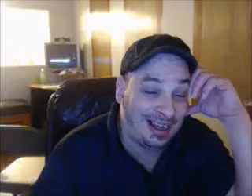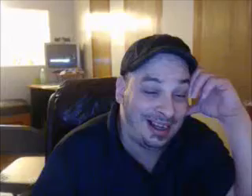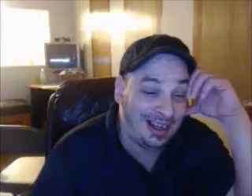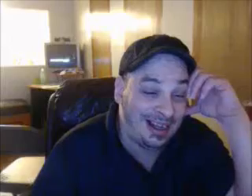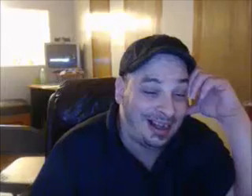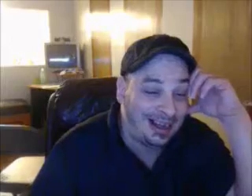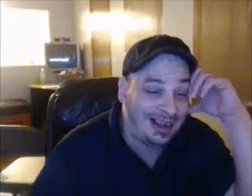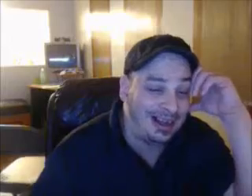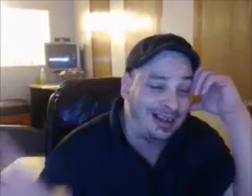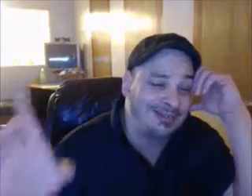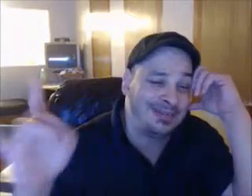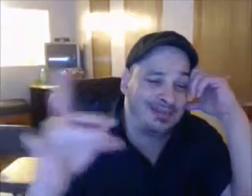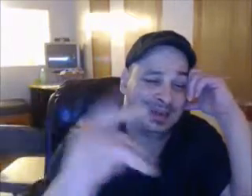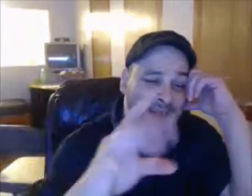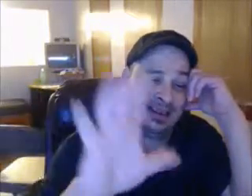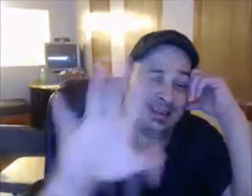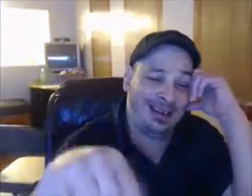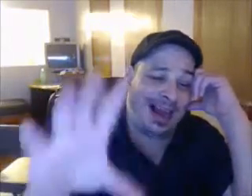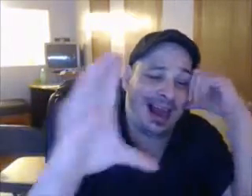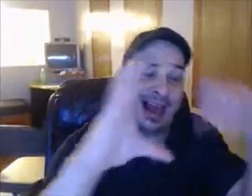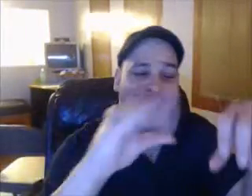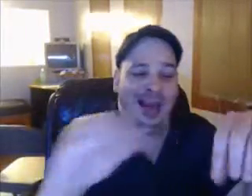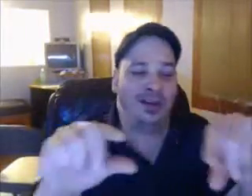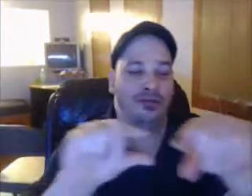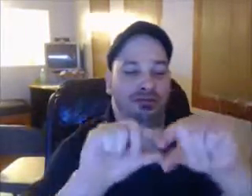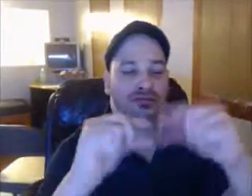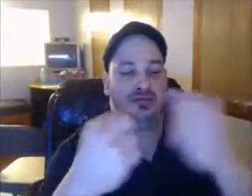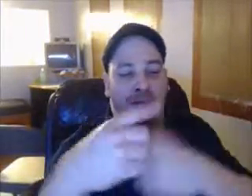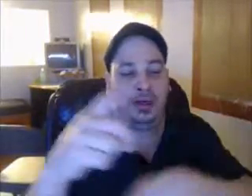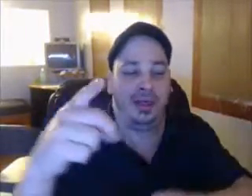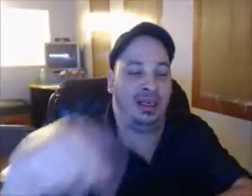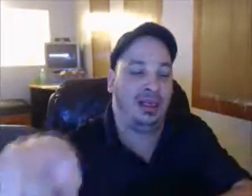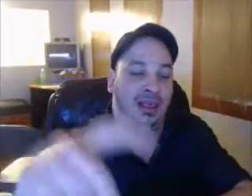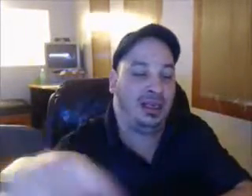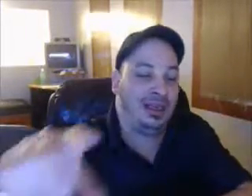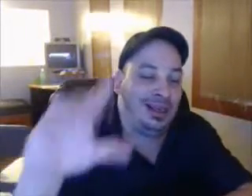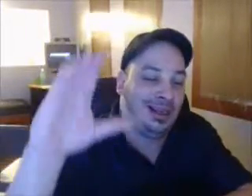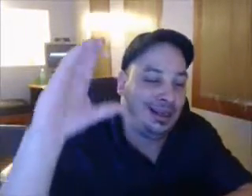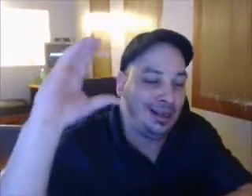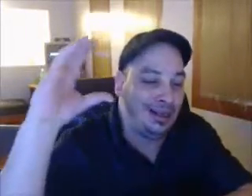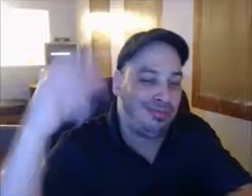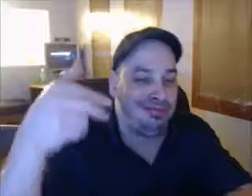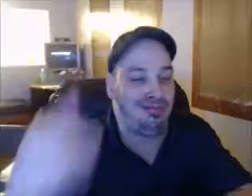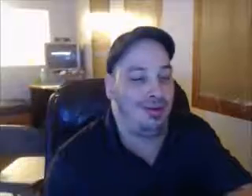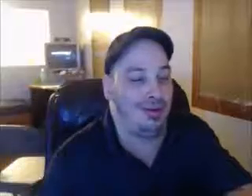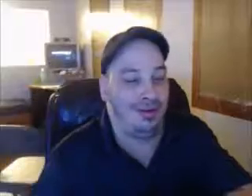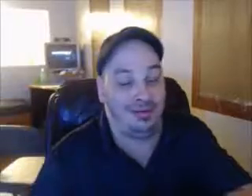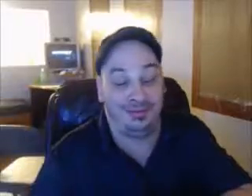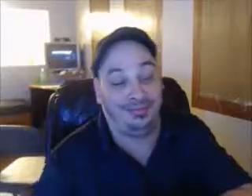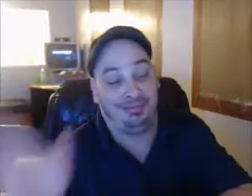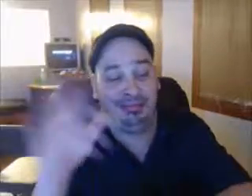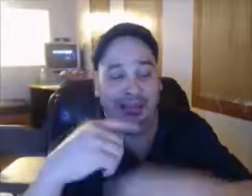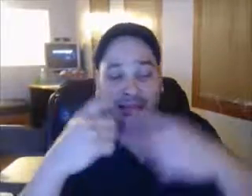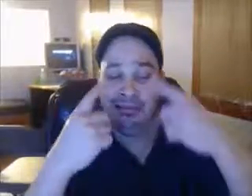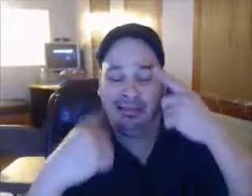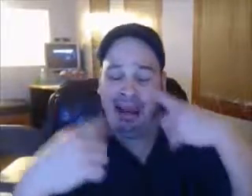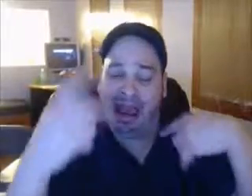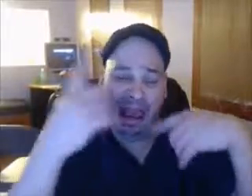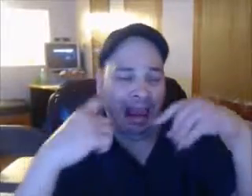program. with the creation of almost any government program comes a food chain of contractors, lobbyists, lawyers, and special interests, all